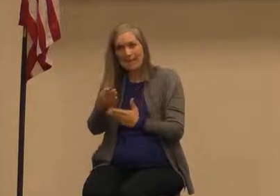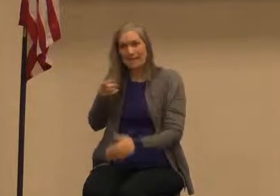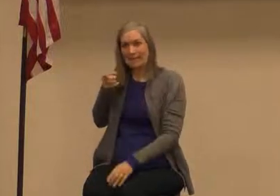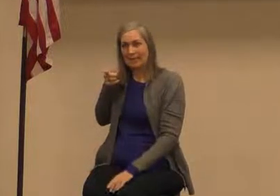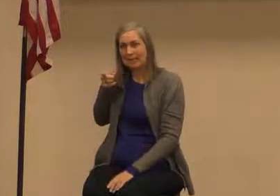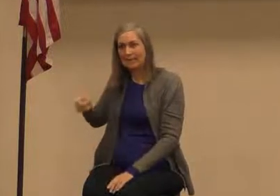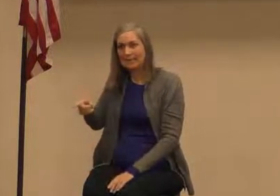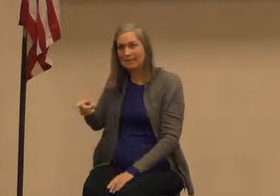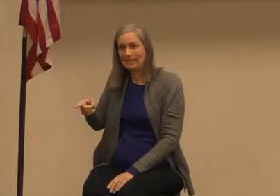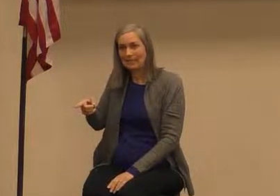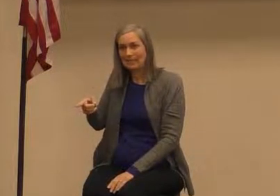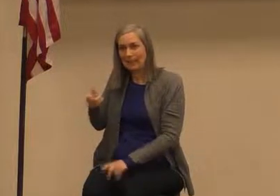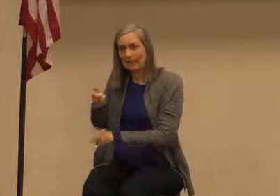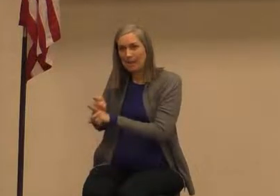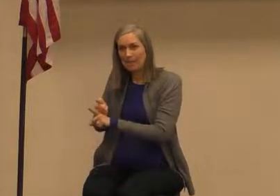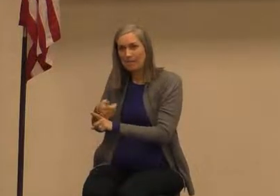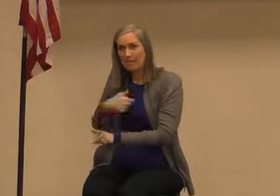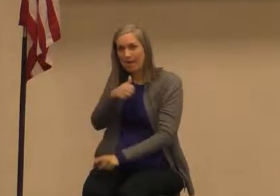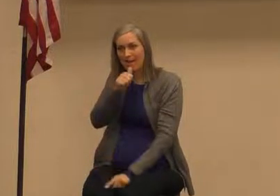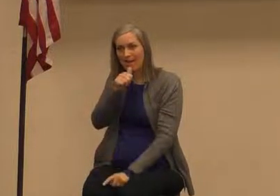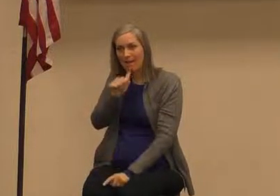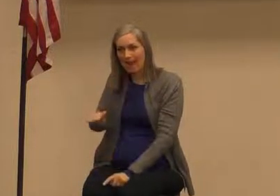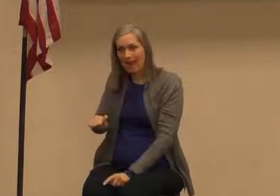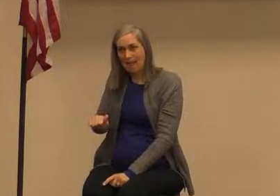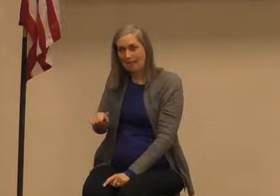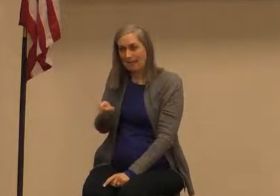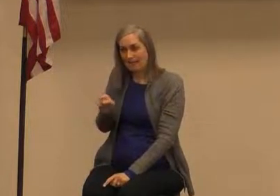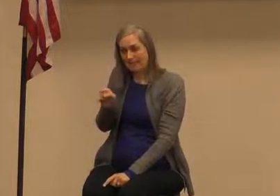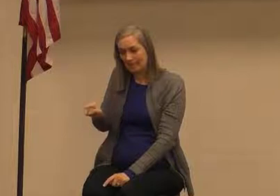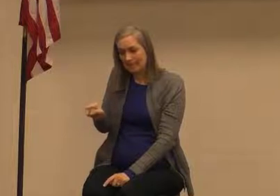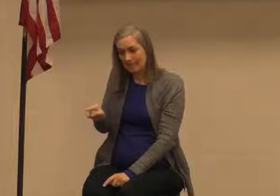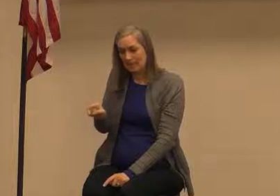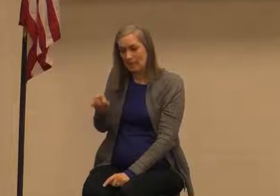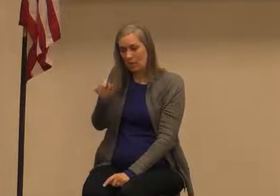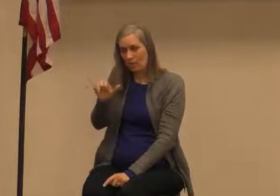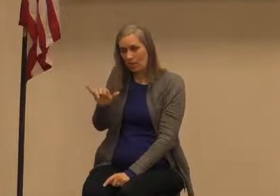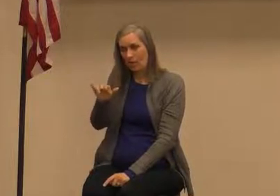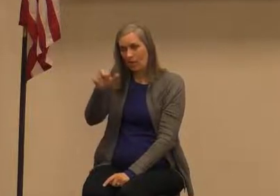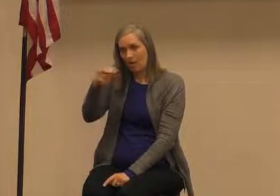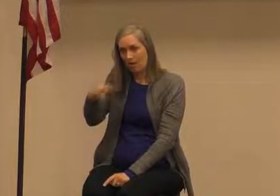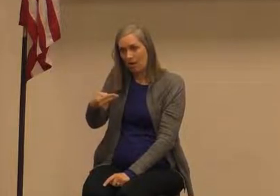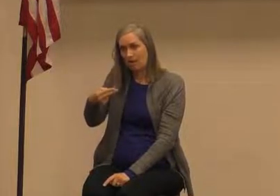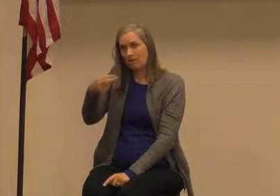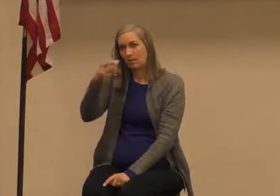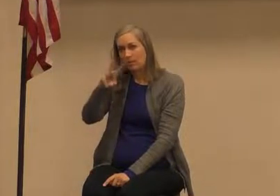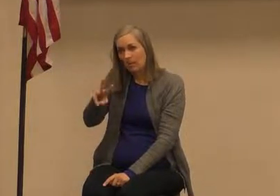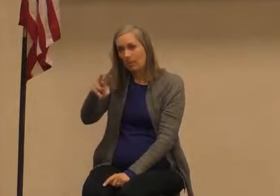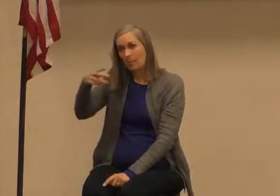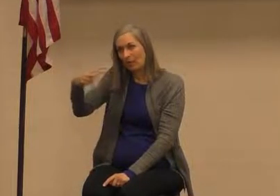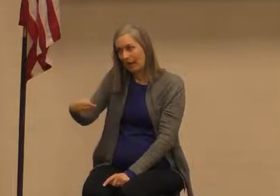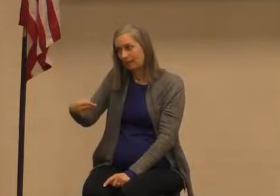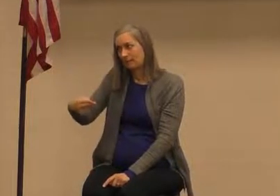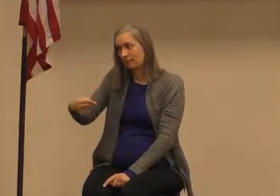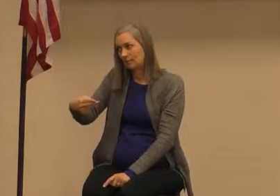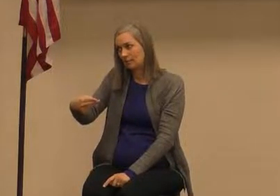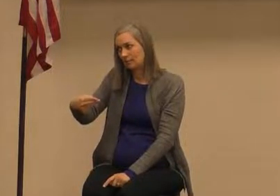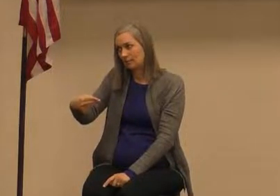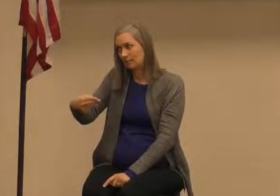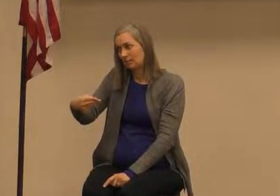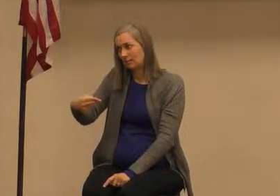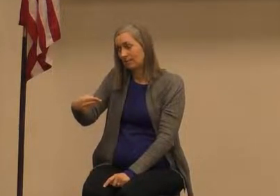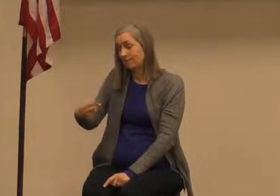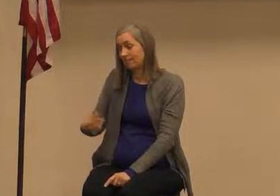I am he is Yahweh what does this mean for us